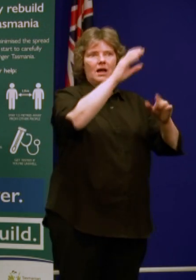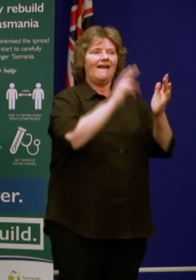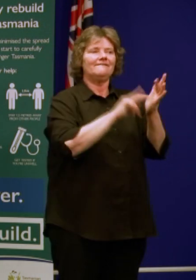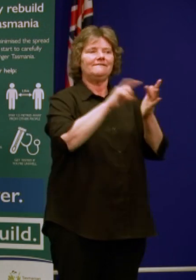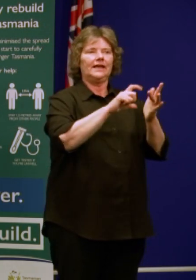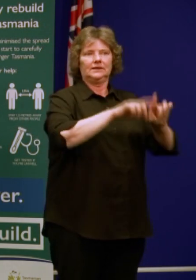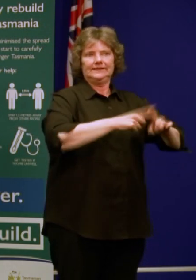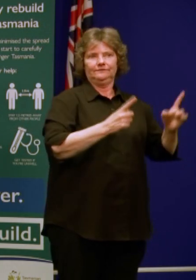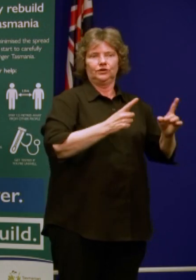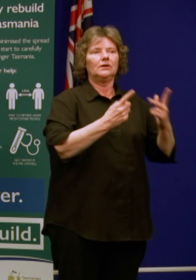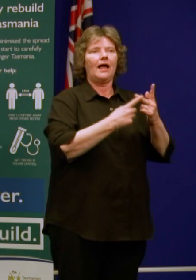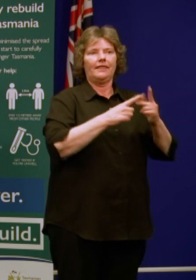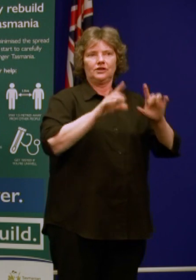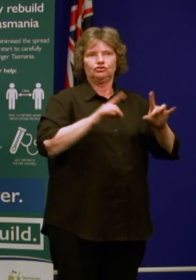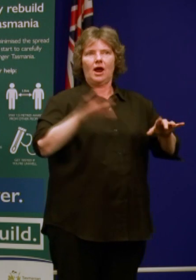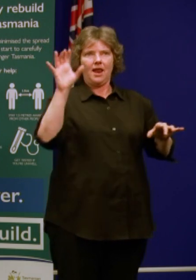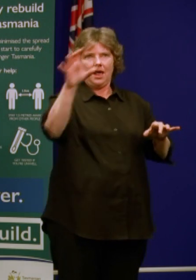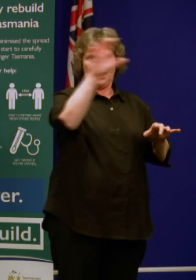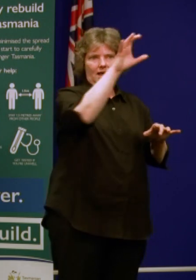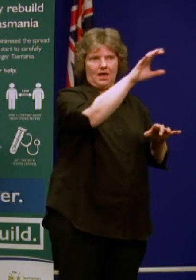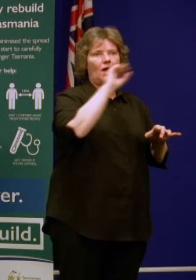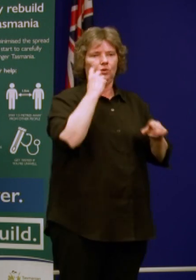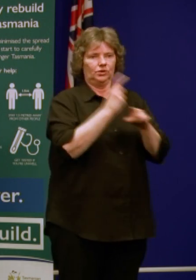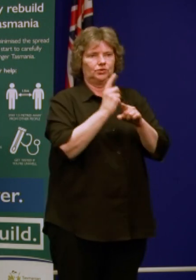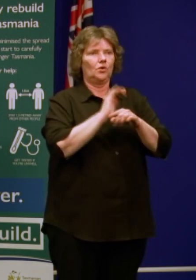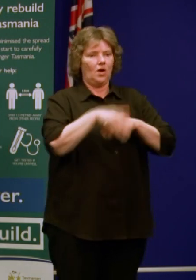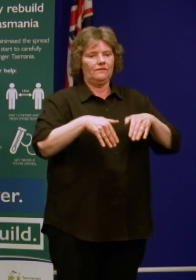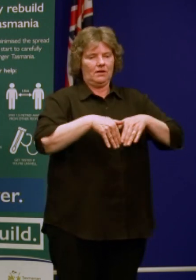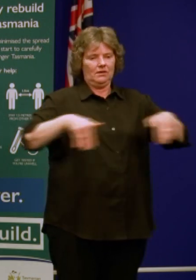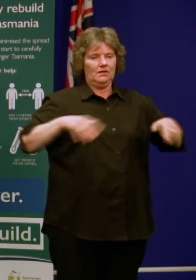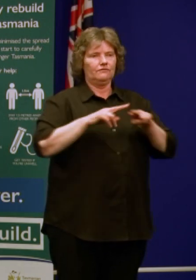be very clear in terms of a couple of matters. And certainly in terms of